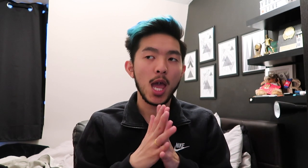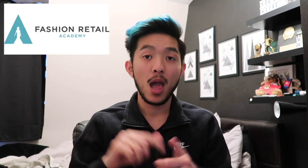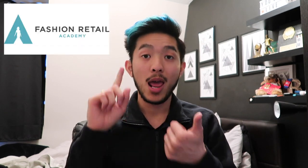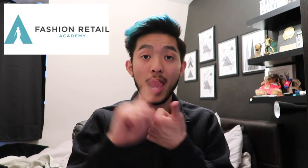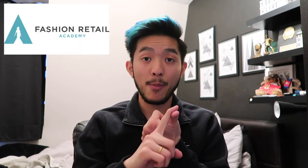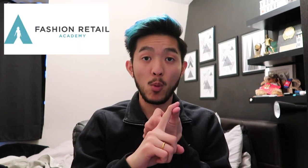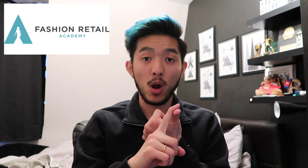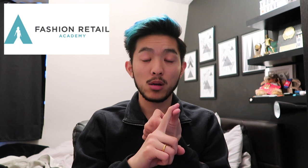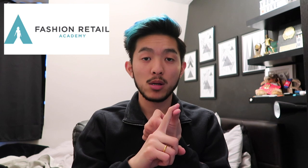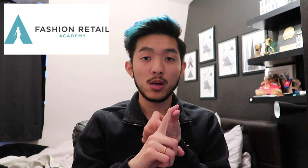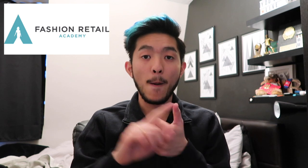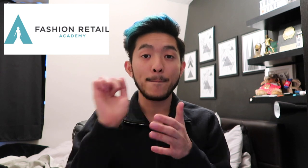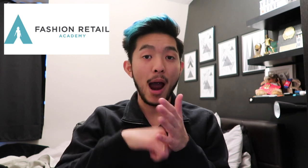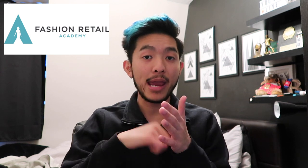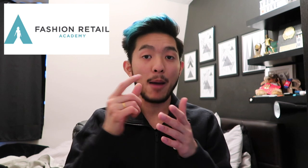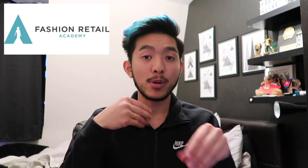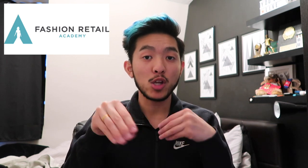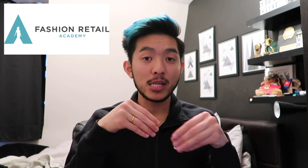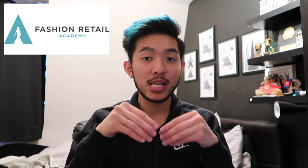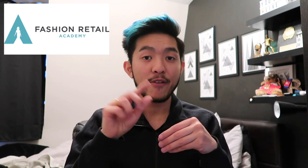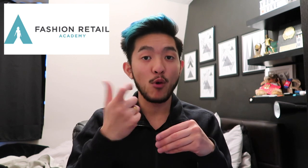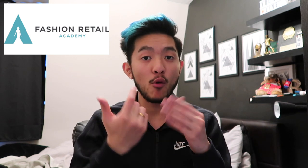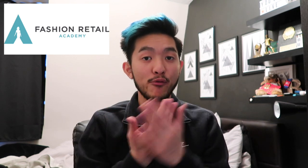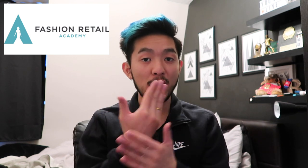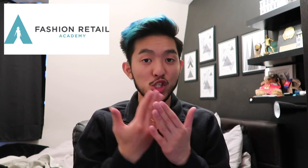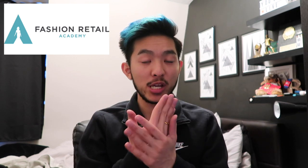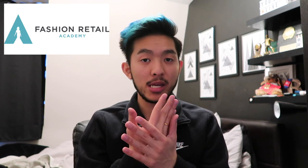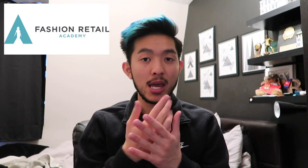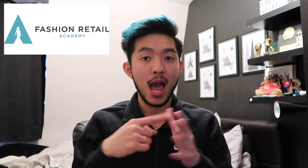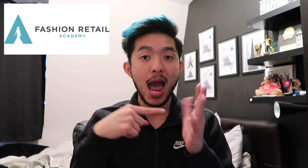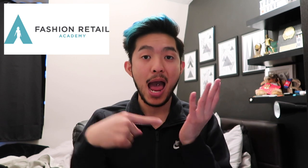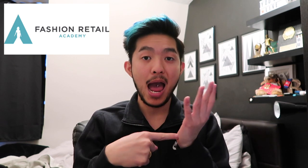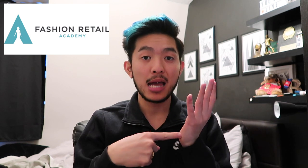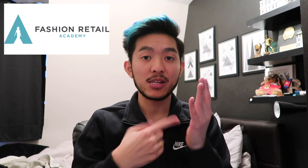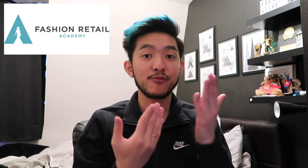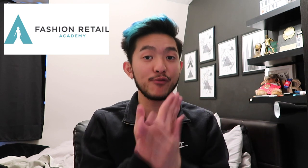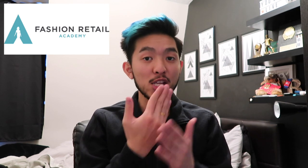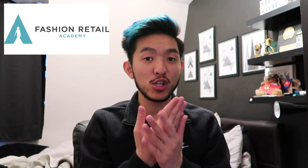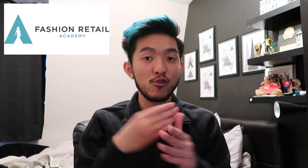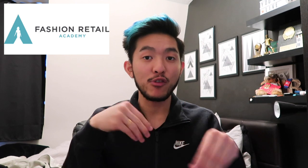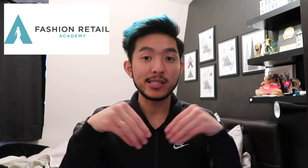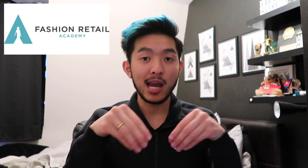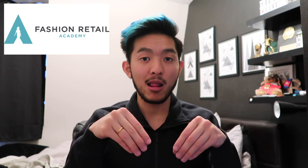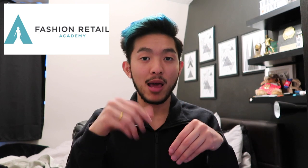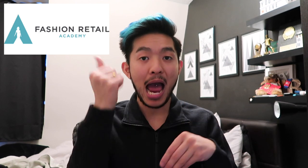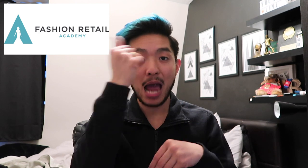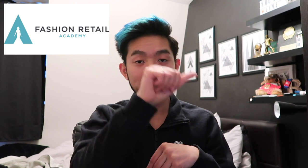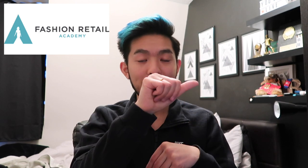Number 1, buying advertising for fashion as fashion retail. Oh, absolutely.